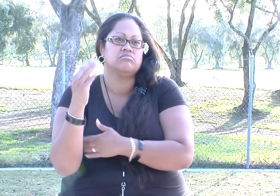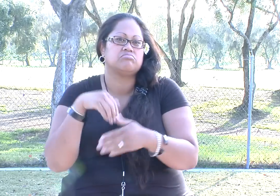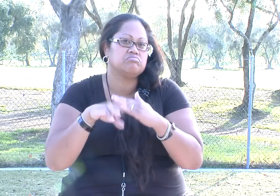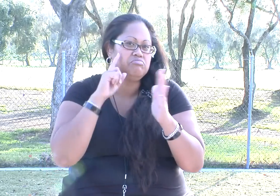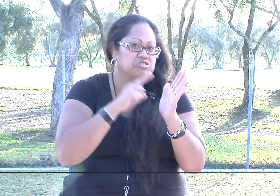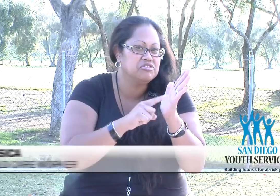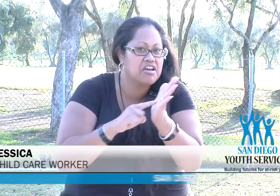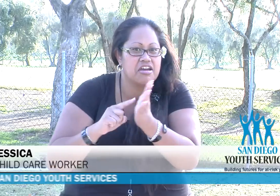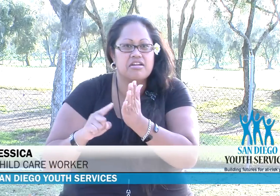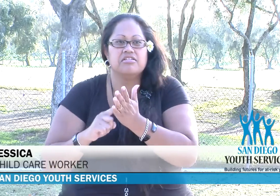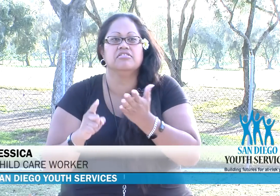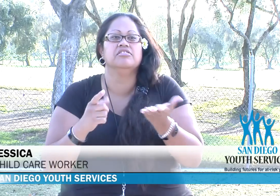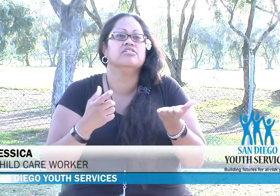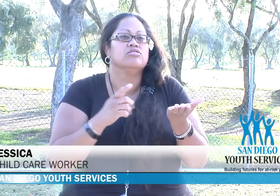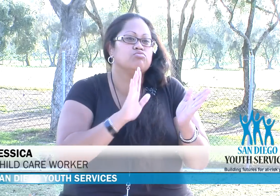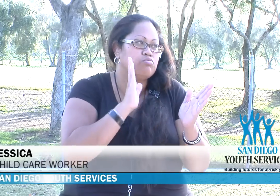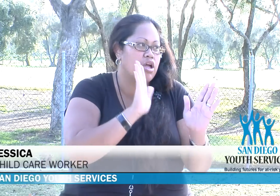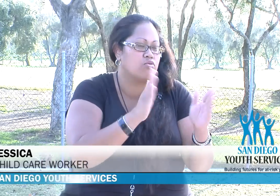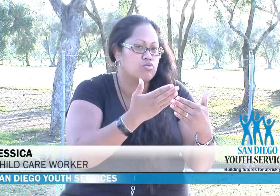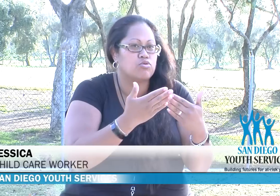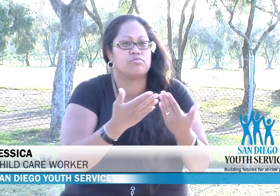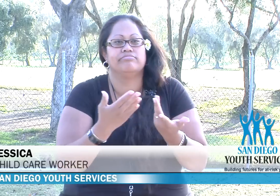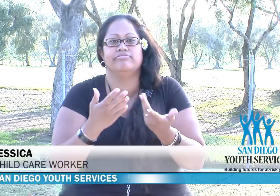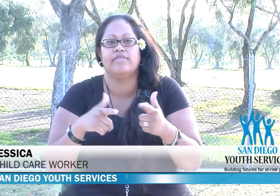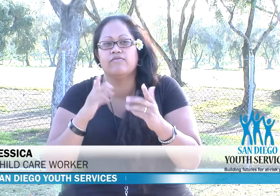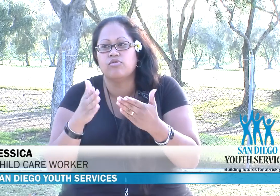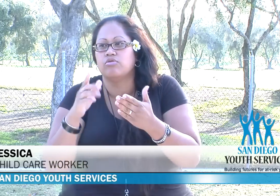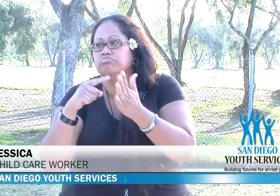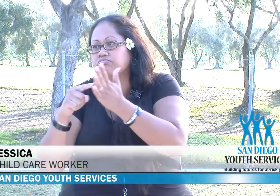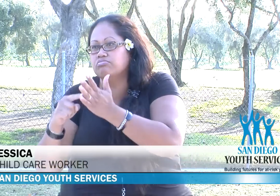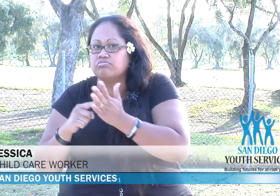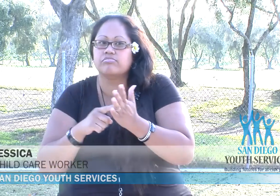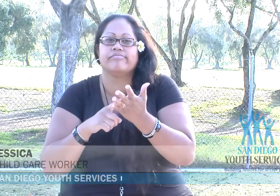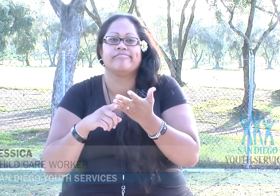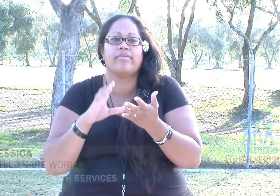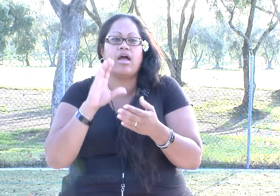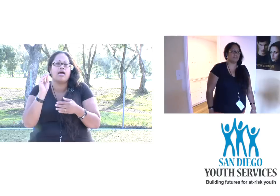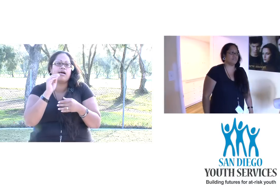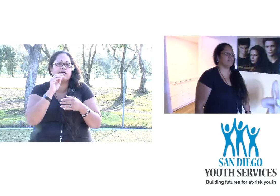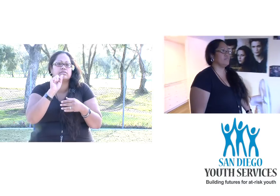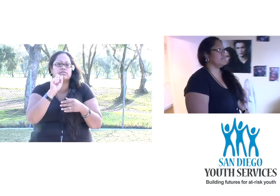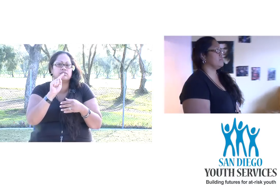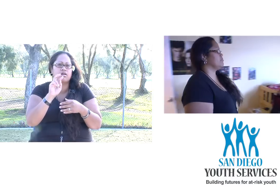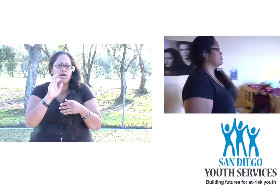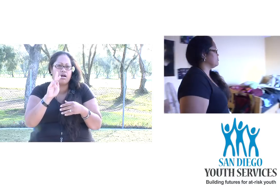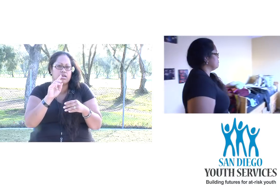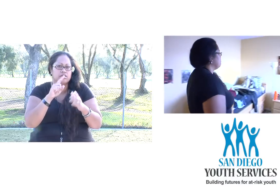I come to the group home in the mornings. I check the bedrooms, the living rooms, do a general runaround of the house.